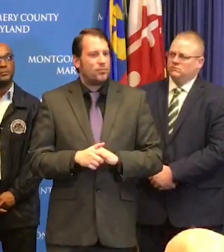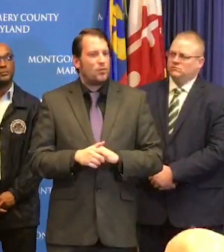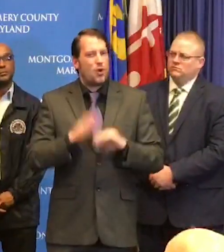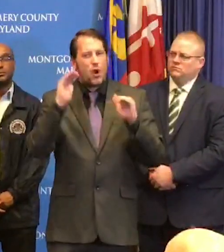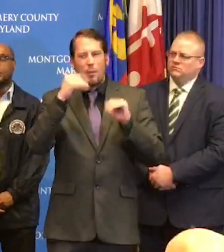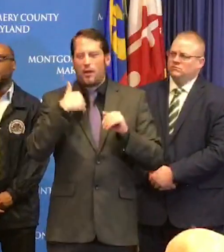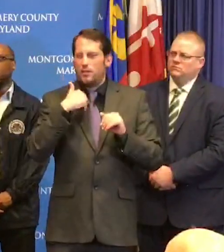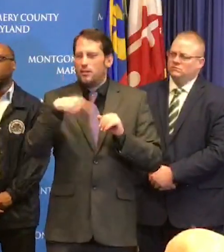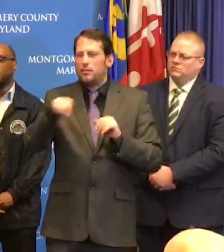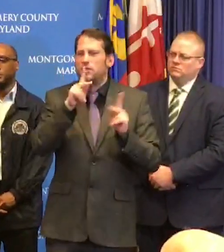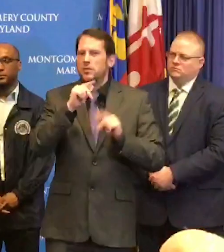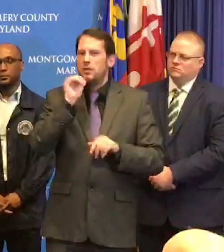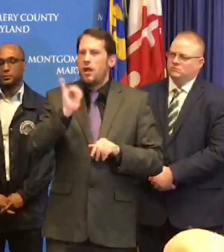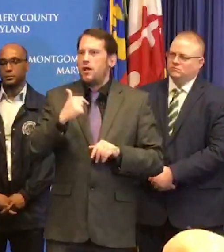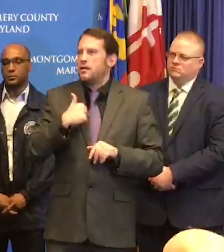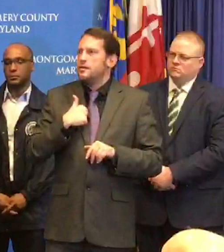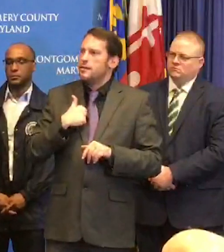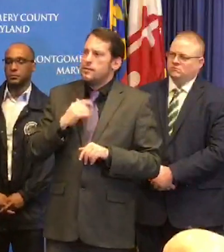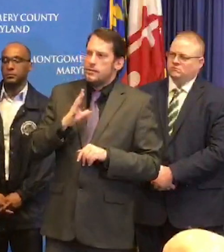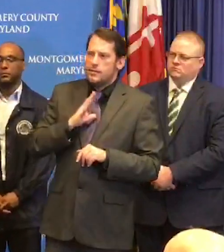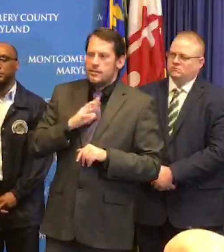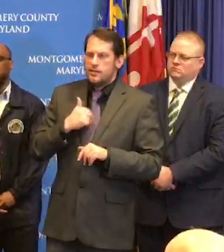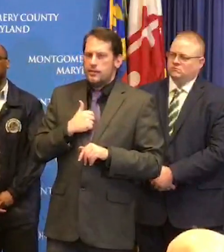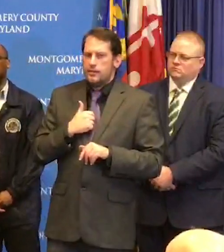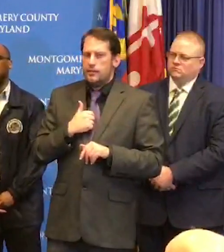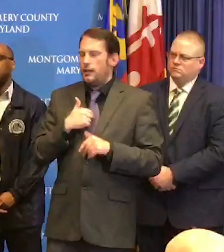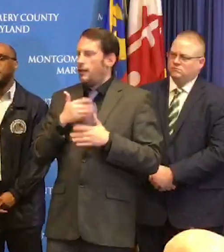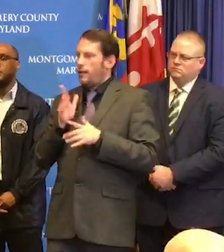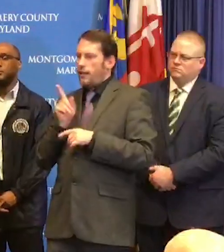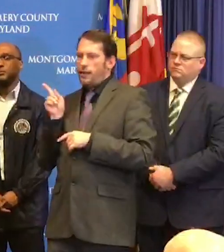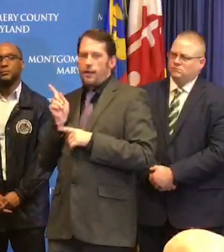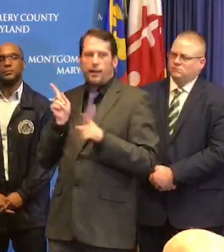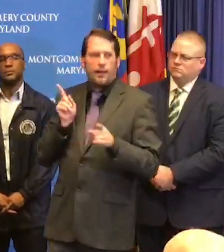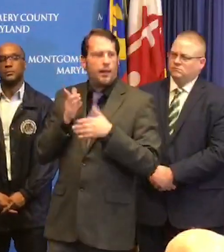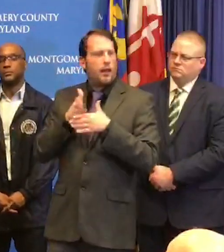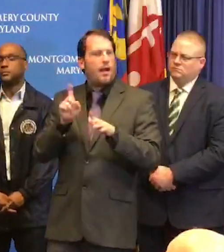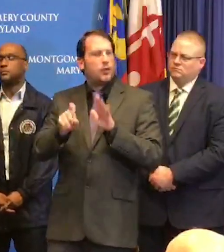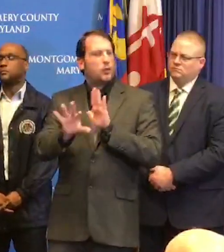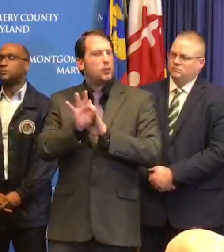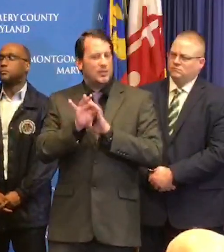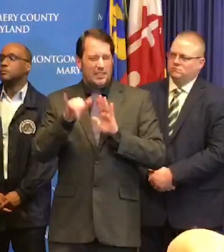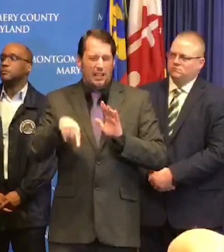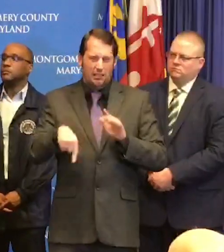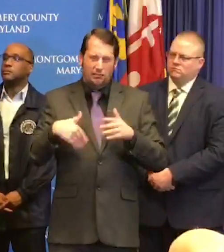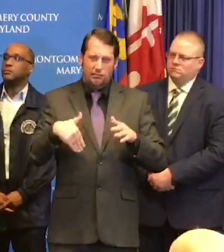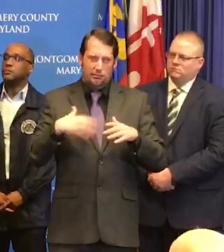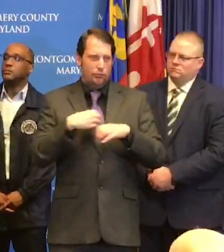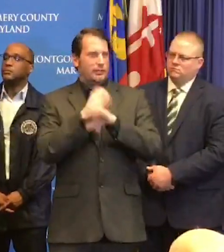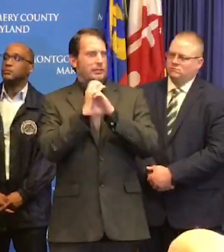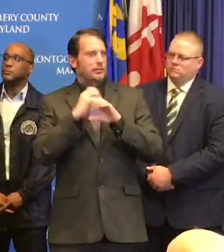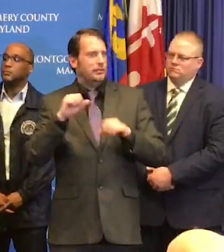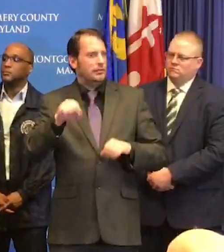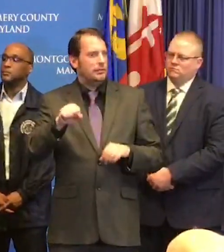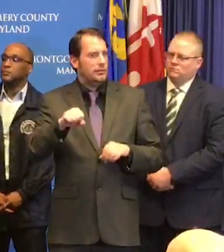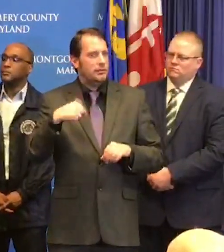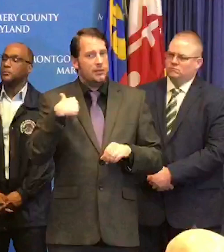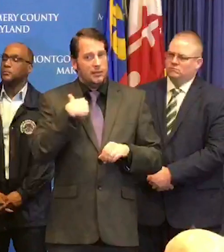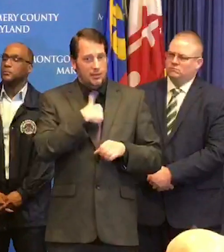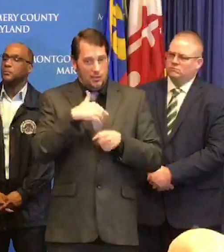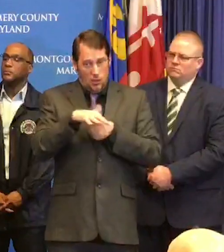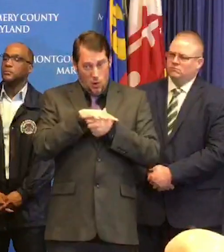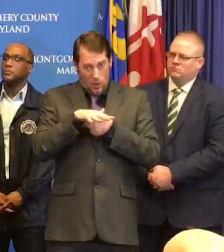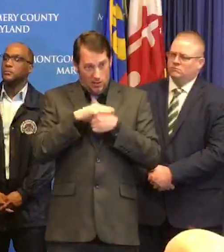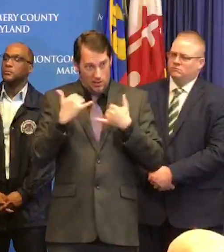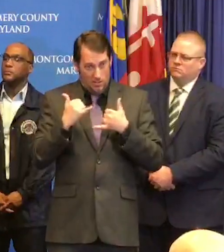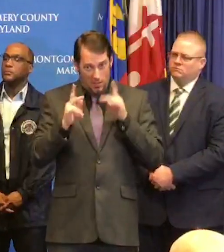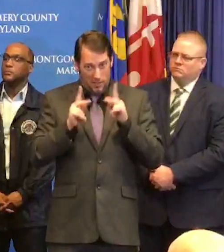And that's why this is a national crisis. It's not going to be solved by those of us at the local level. We need the federal government to step up